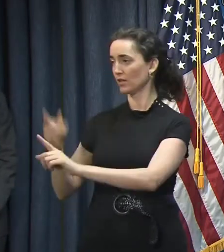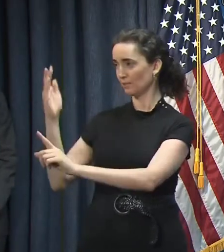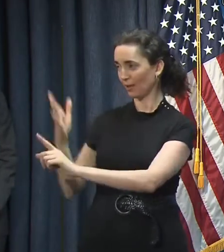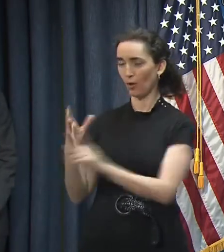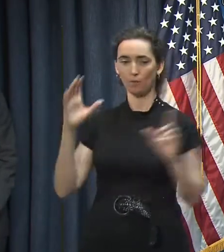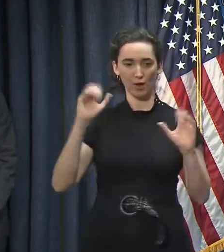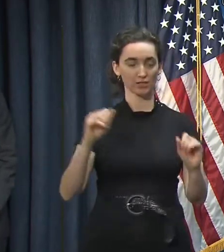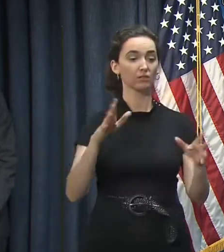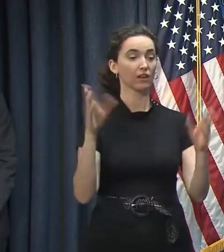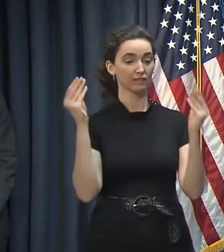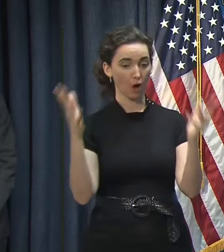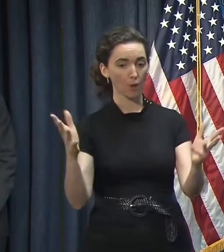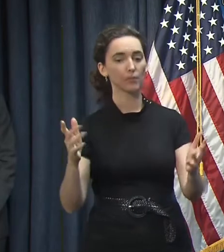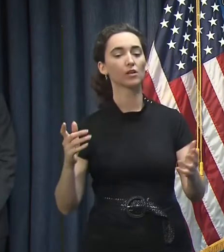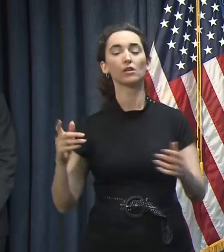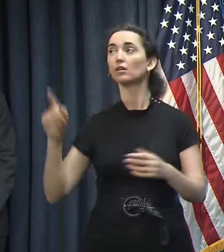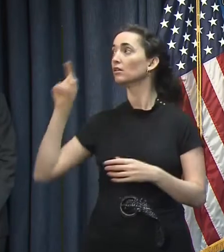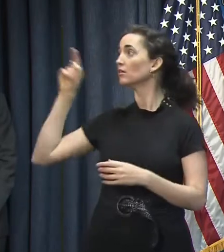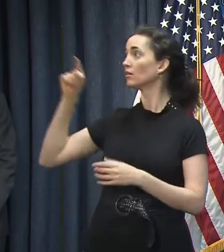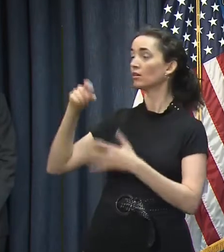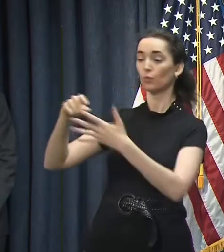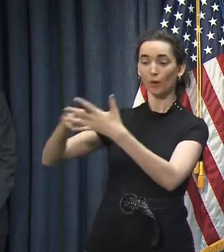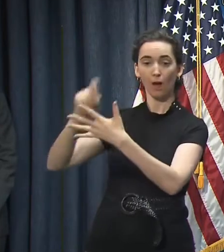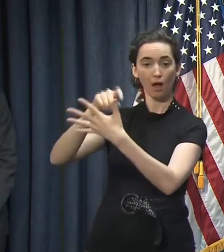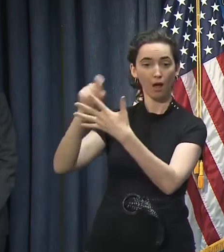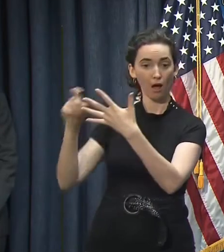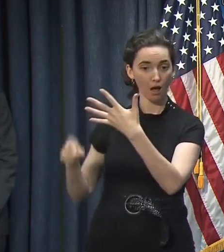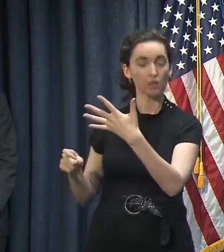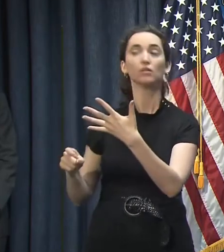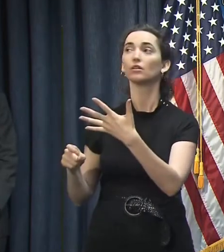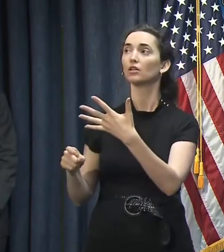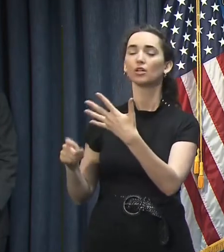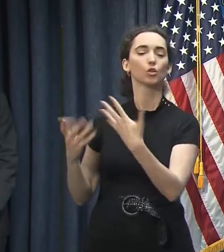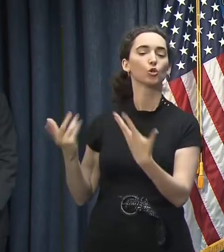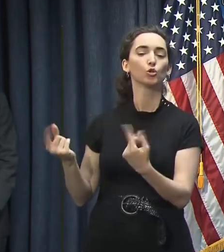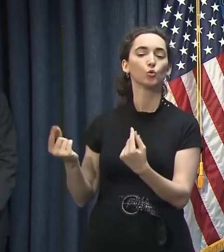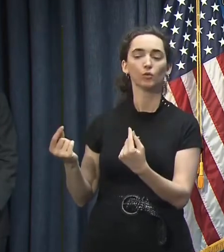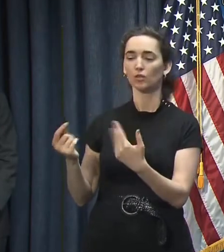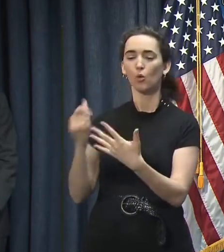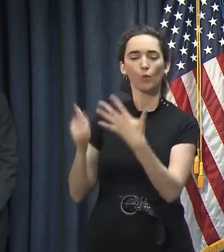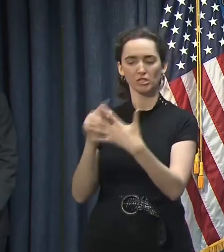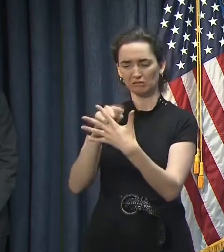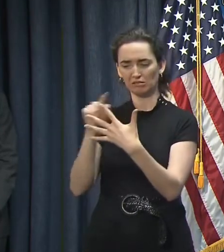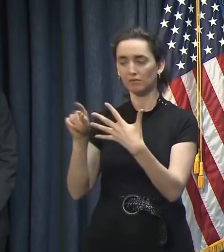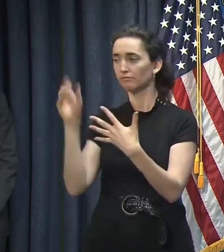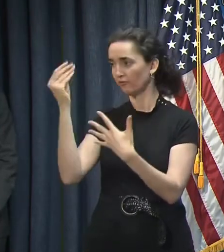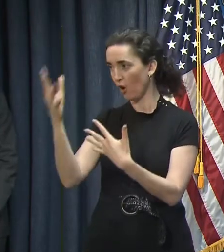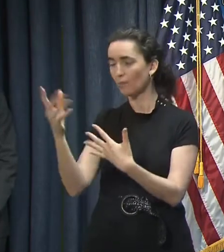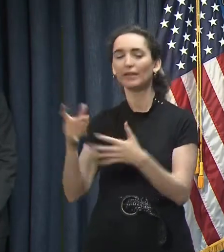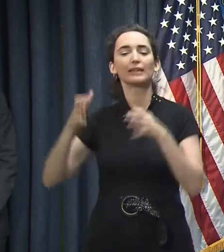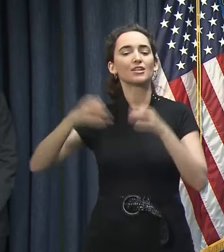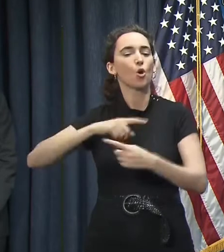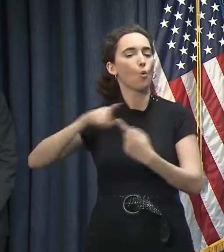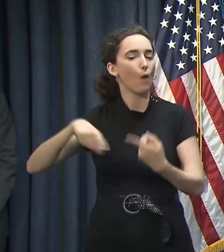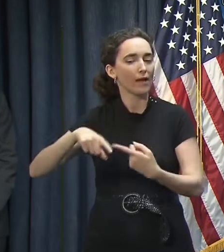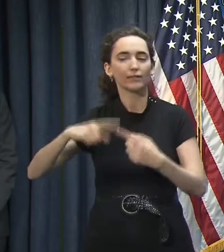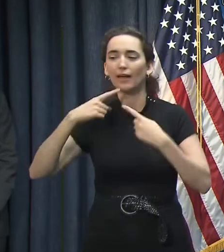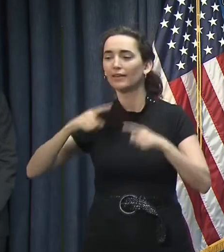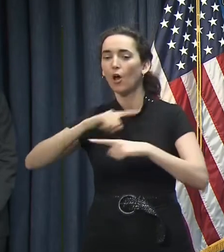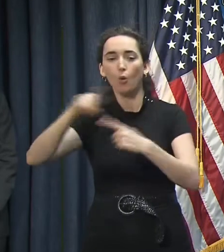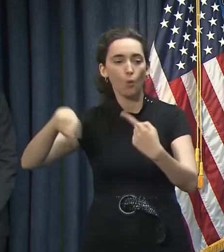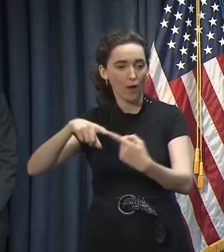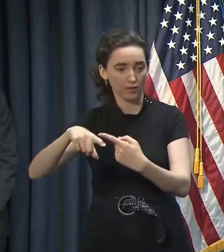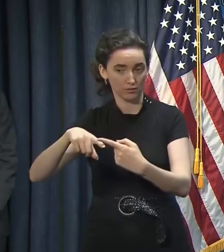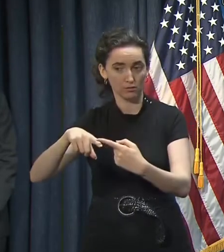them the criteria that we would be using, when we would make a decision, and when we would be announcing it. In advance of